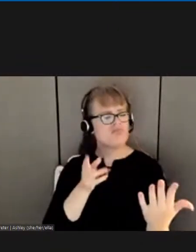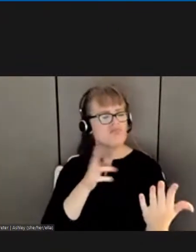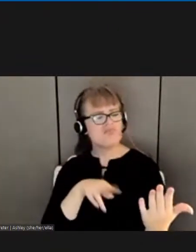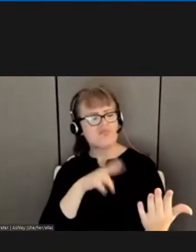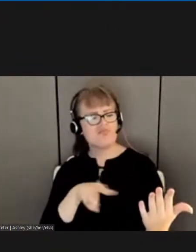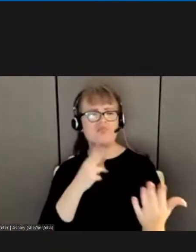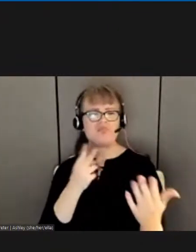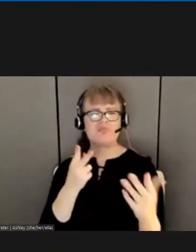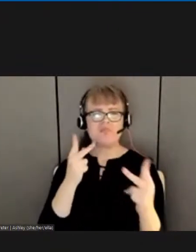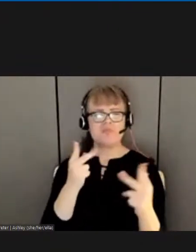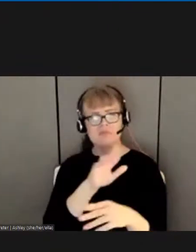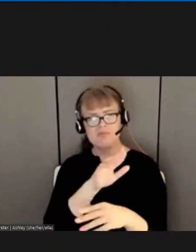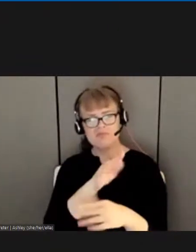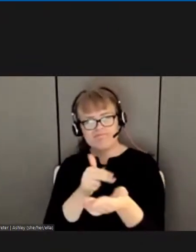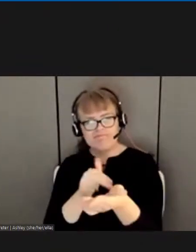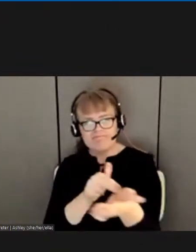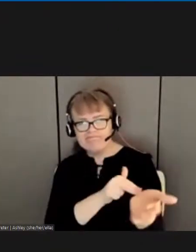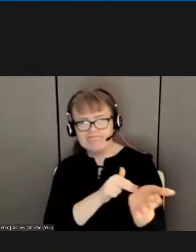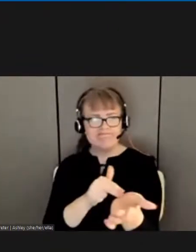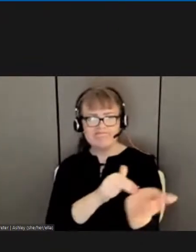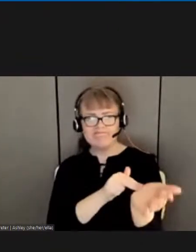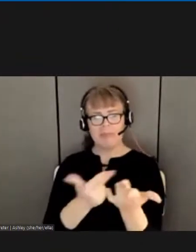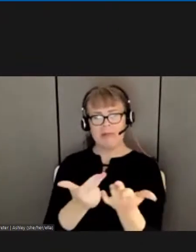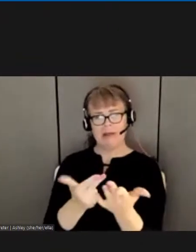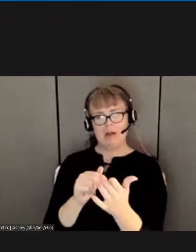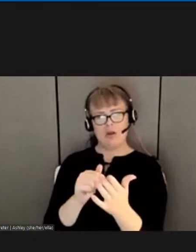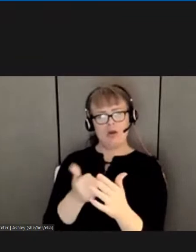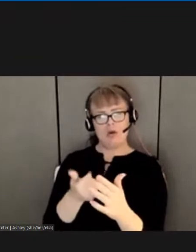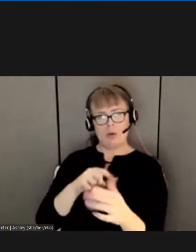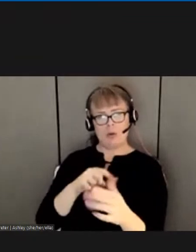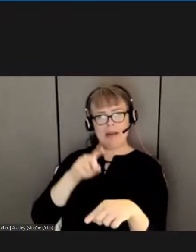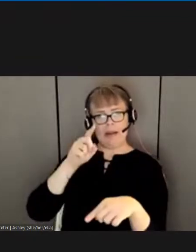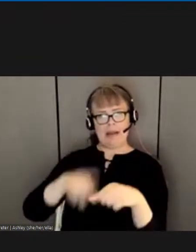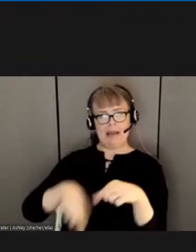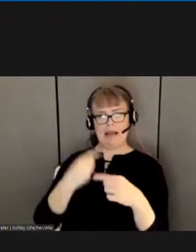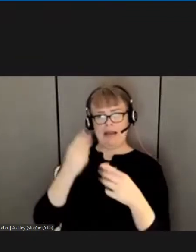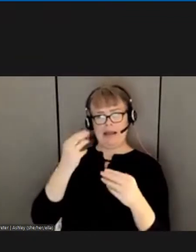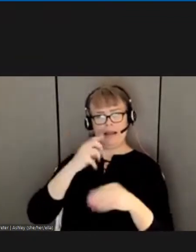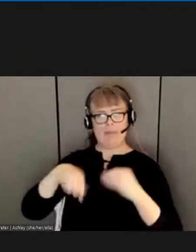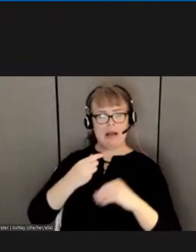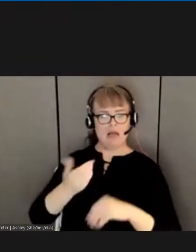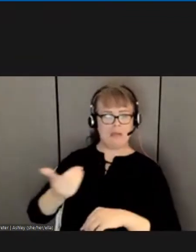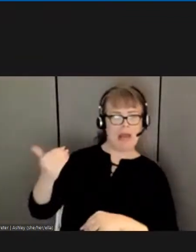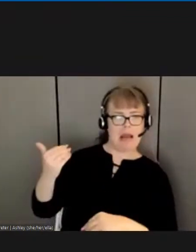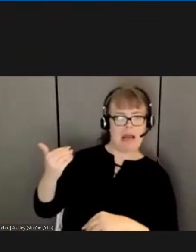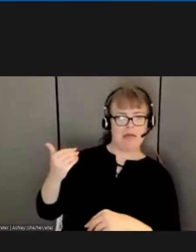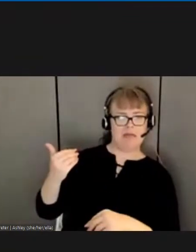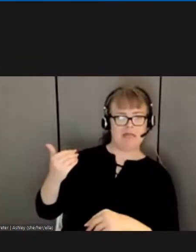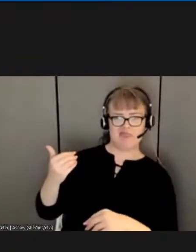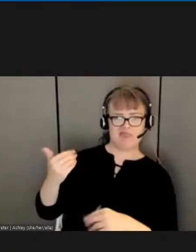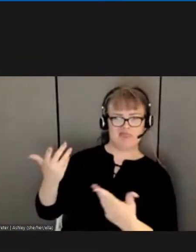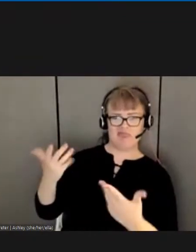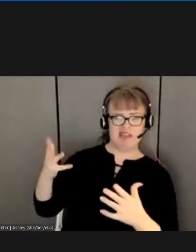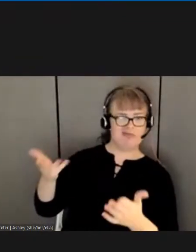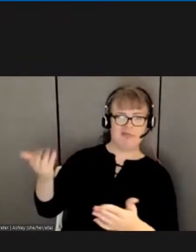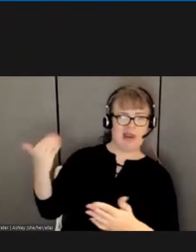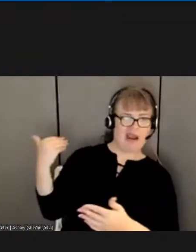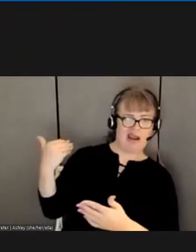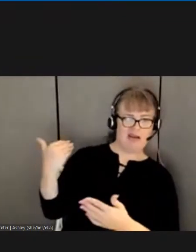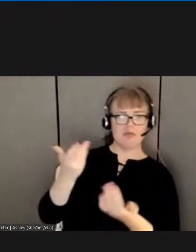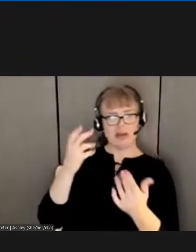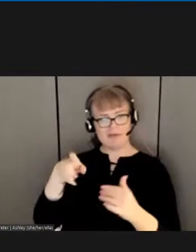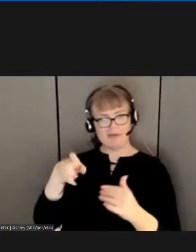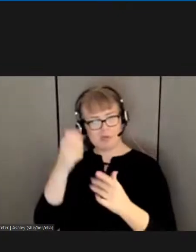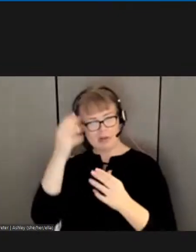what you think we could have done what we could have done better we have to look at what we can do going forward but i want to remind everybody the